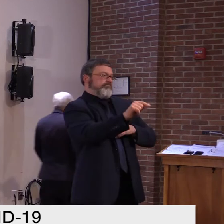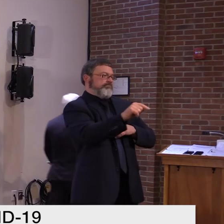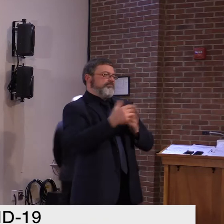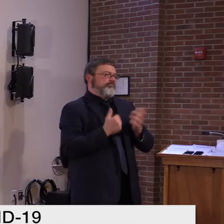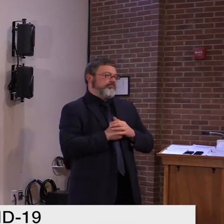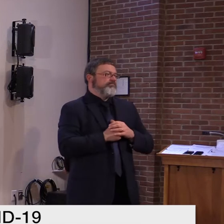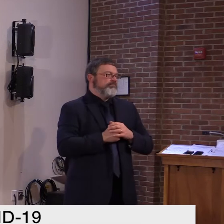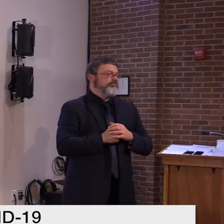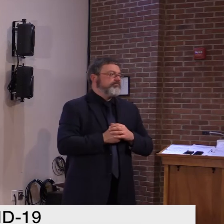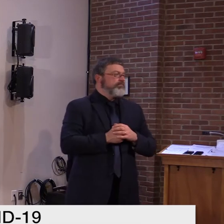Ed, Newport Daily Express.